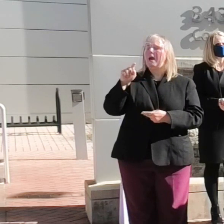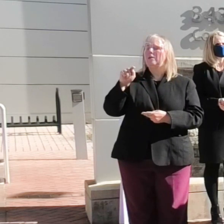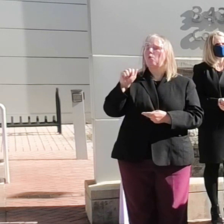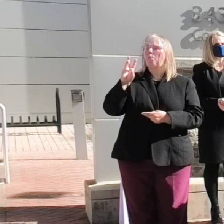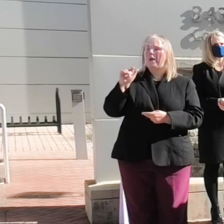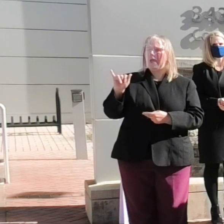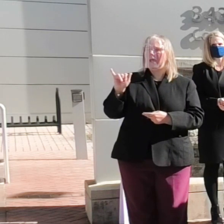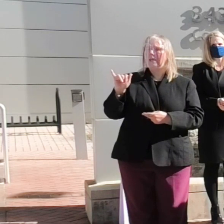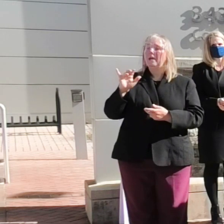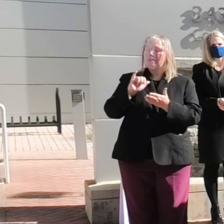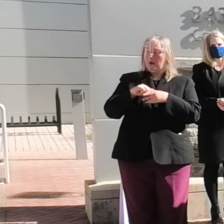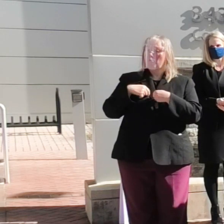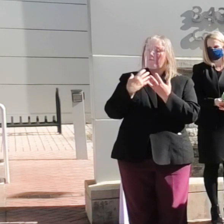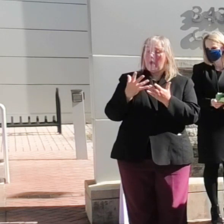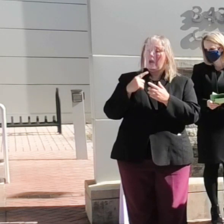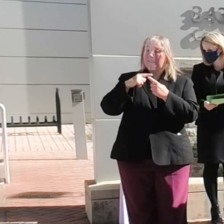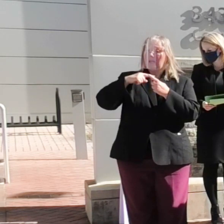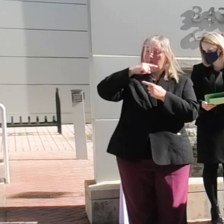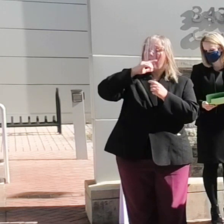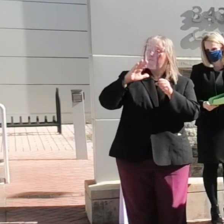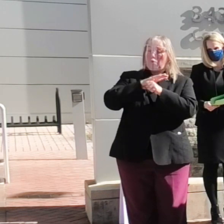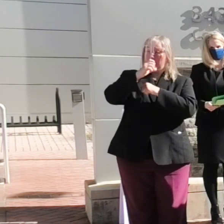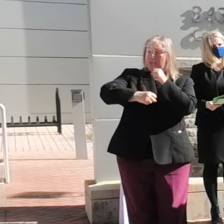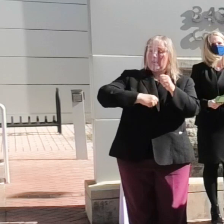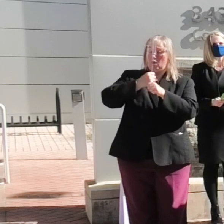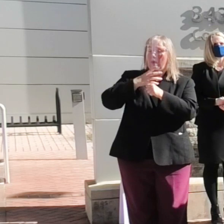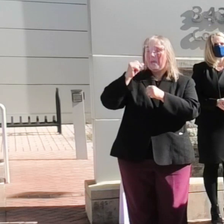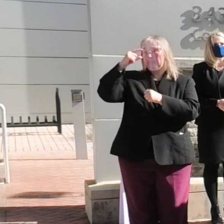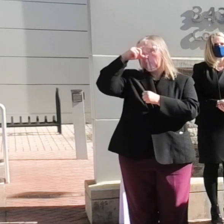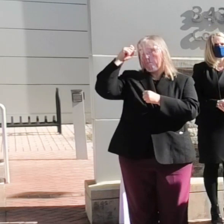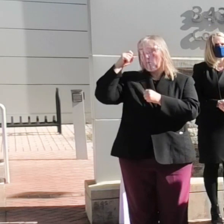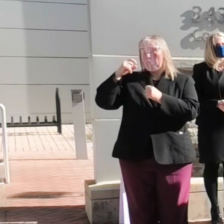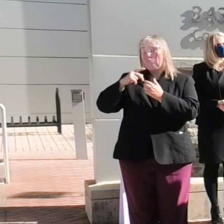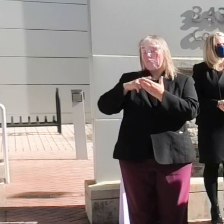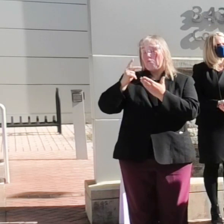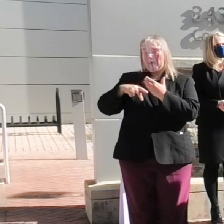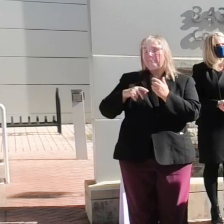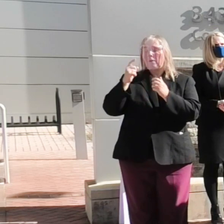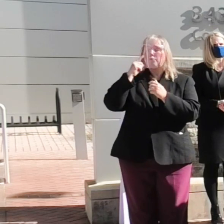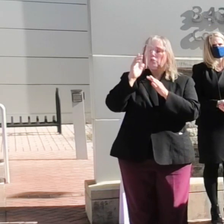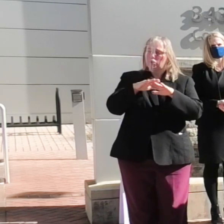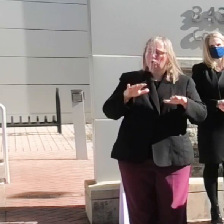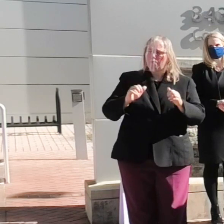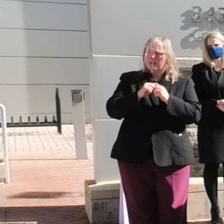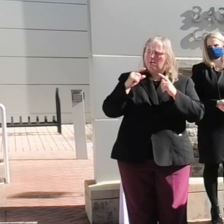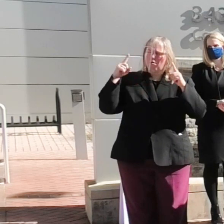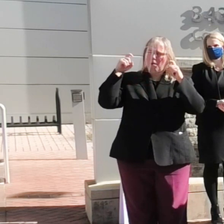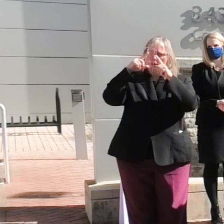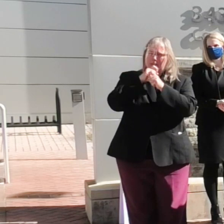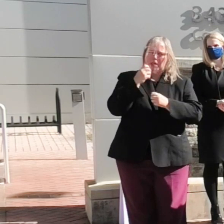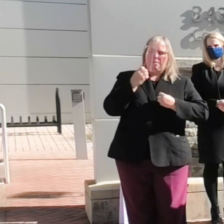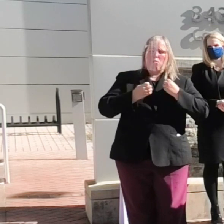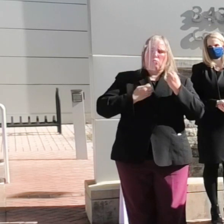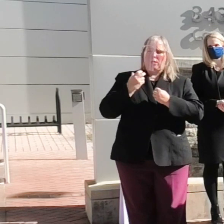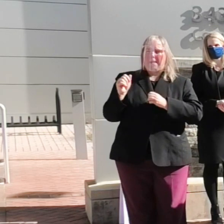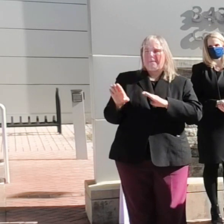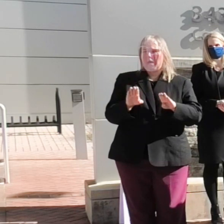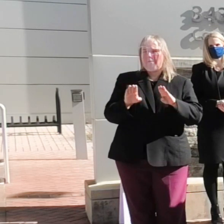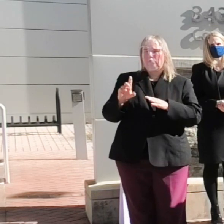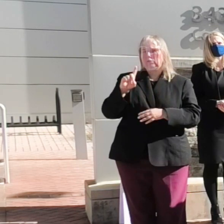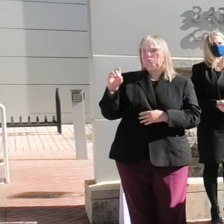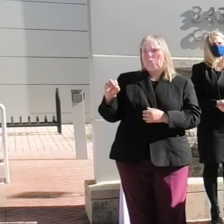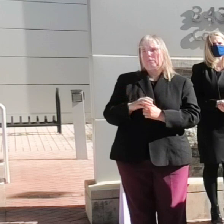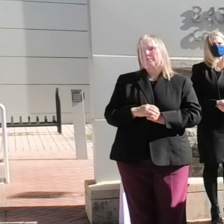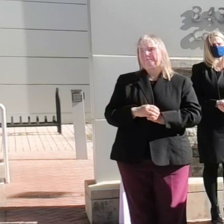year-round and summer programs for children with complex emotional and behavioral disorders.